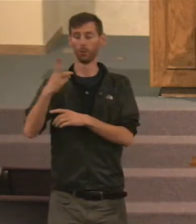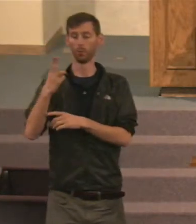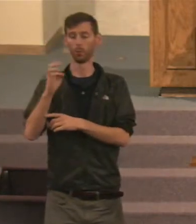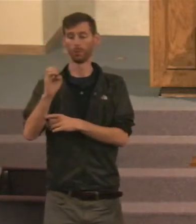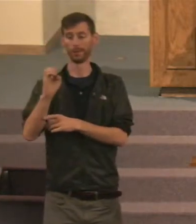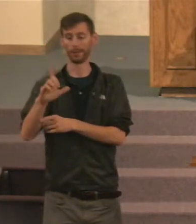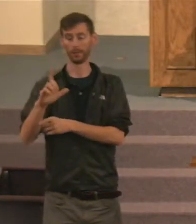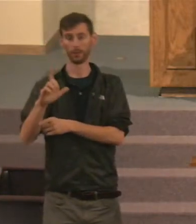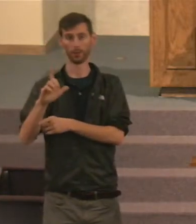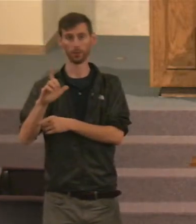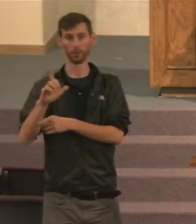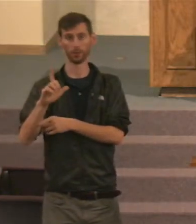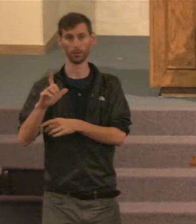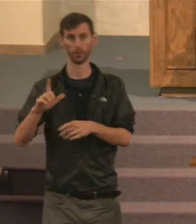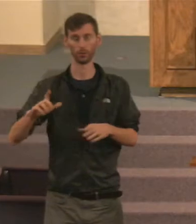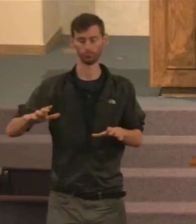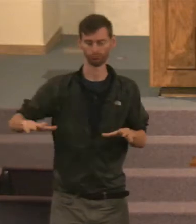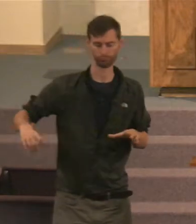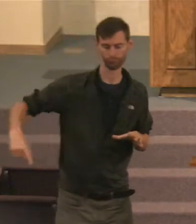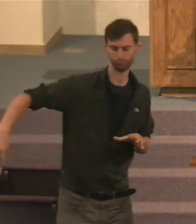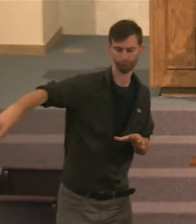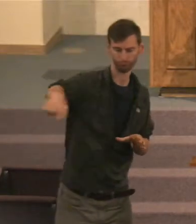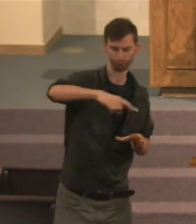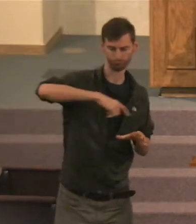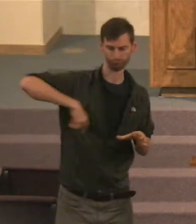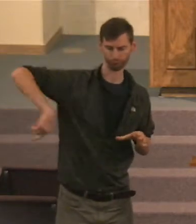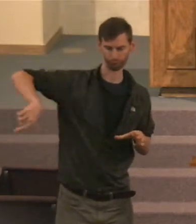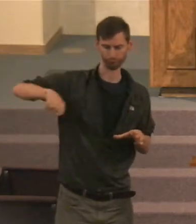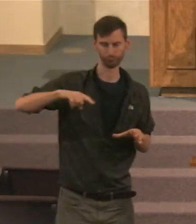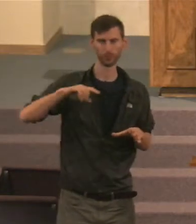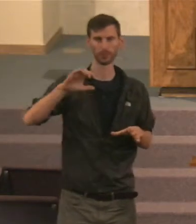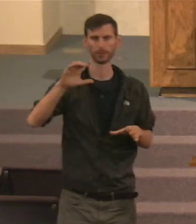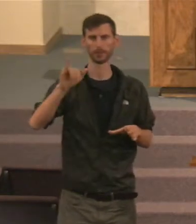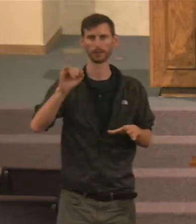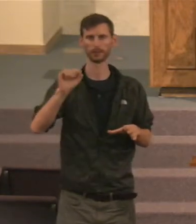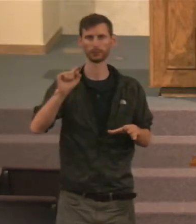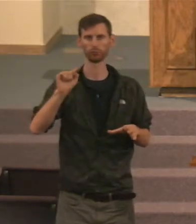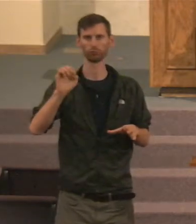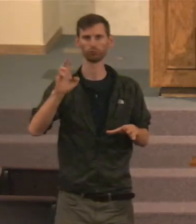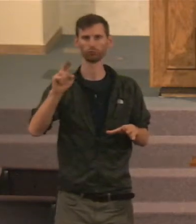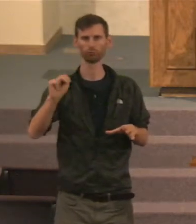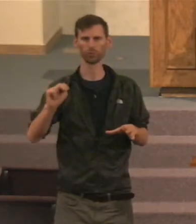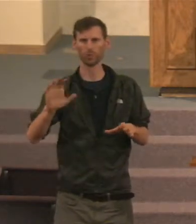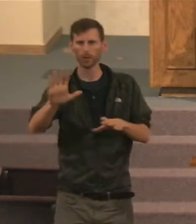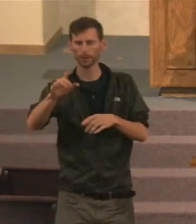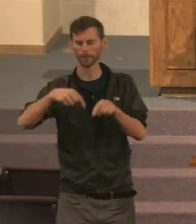the cistern. Now, what do you think the wheel would be? First of all, what's a cistern?